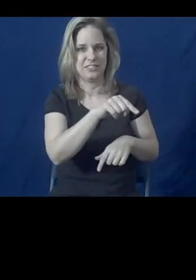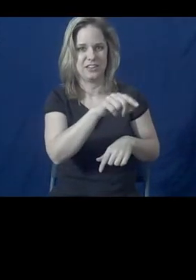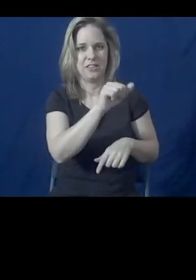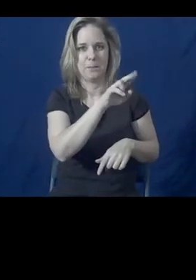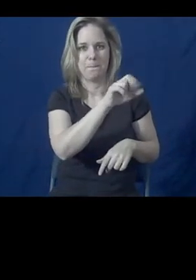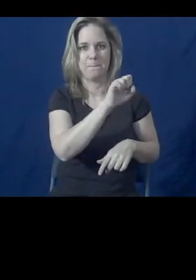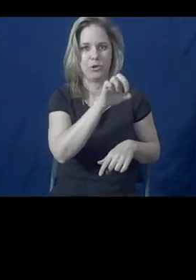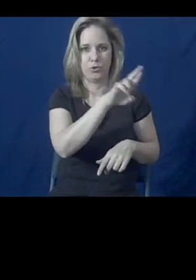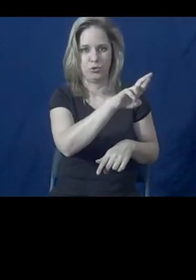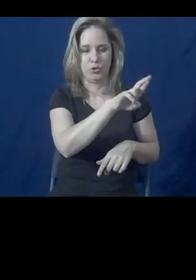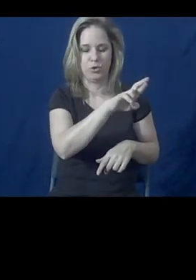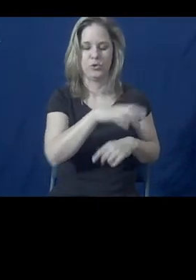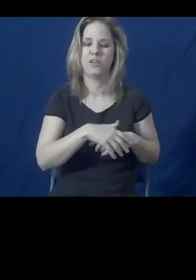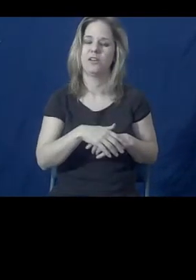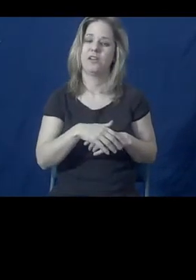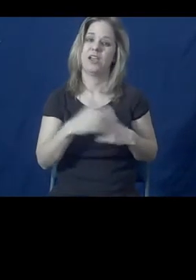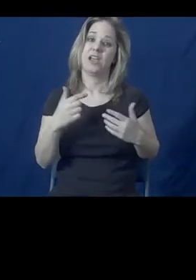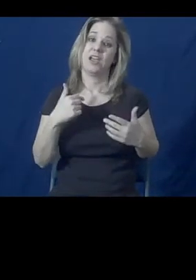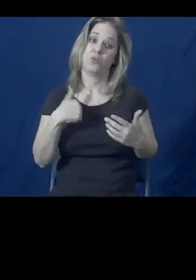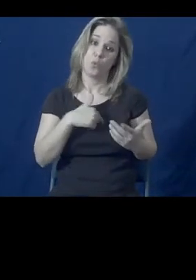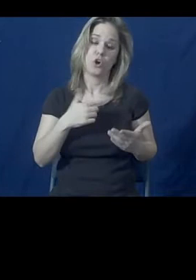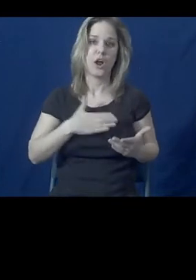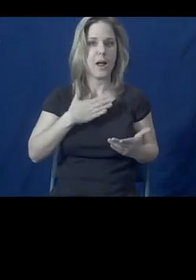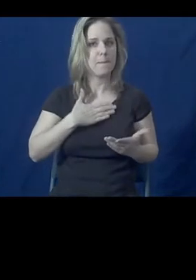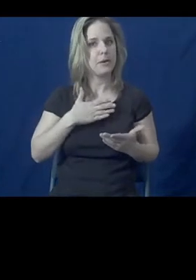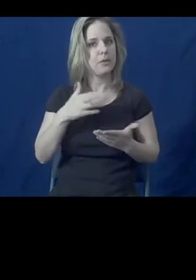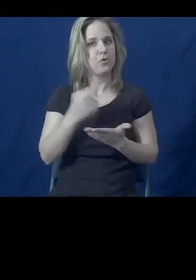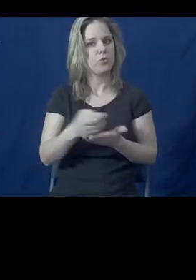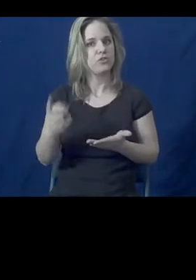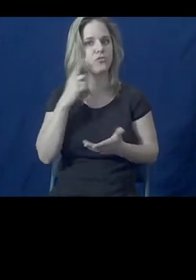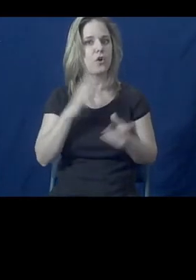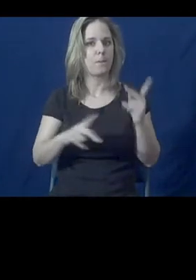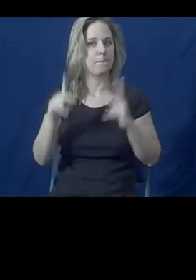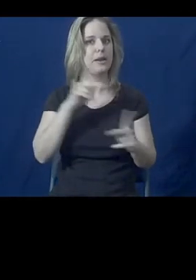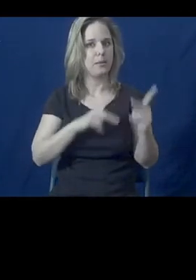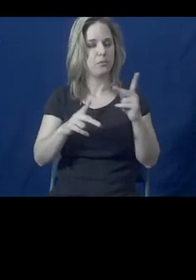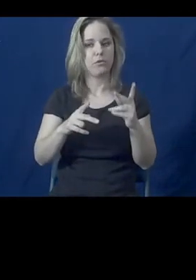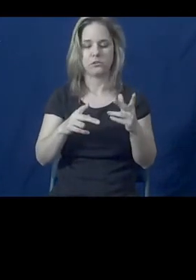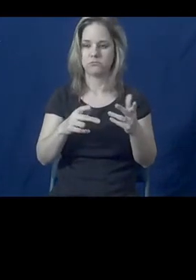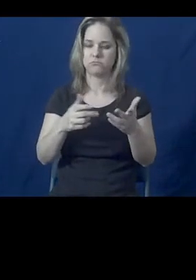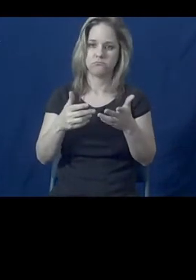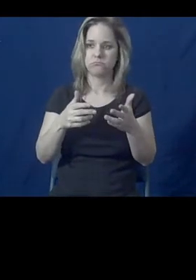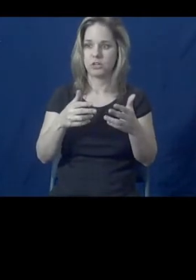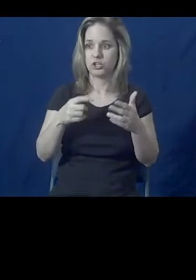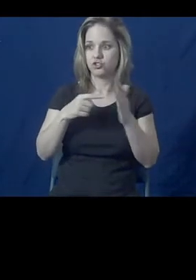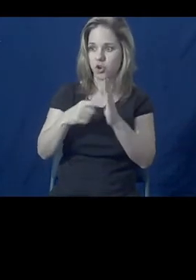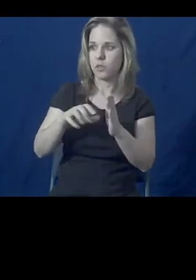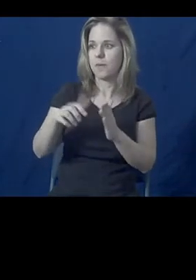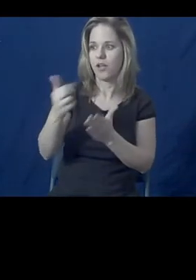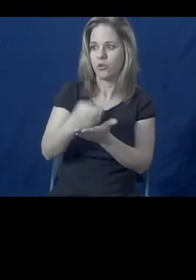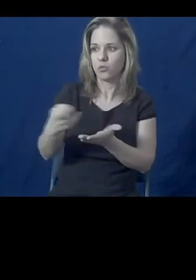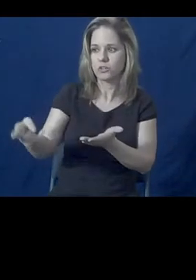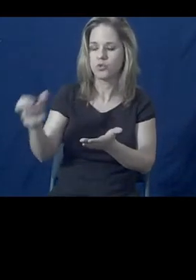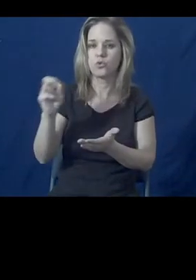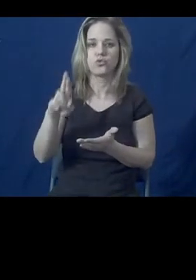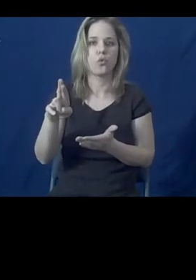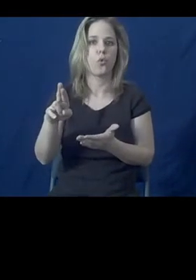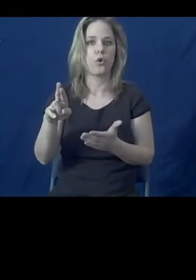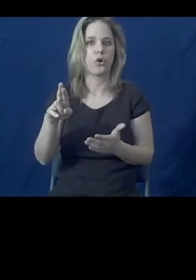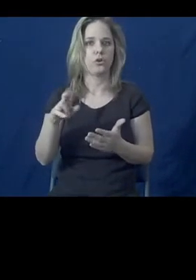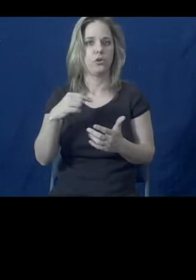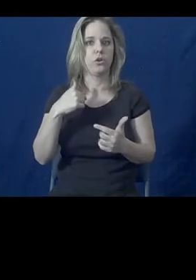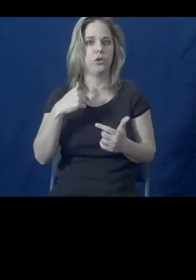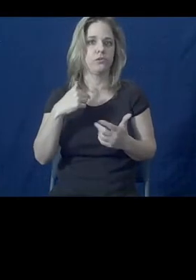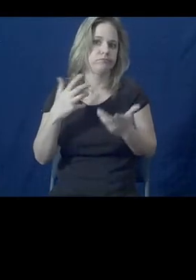to act as a resource for folks and directing them to other appropriate resources or as a resource specifically around